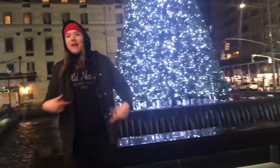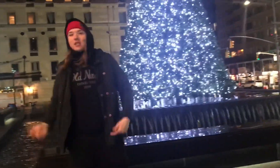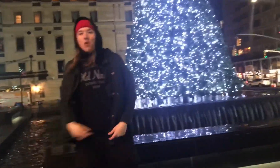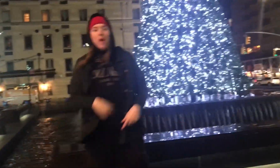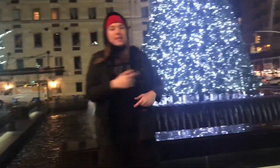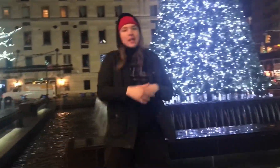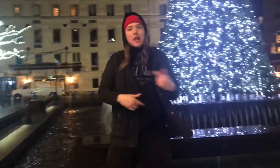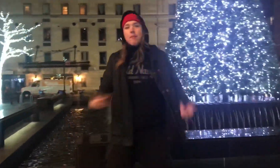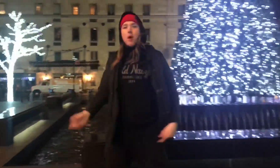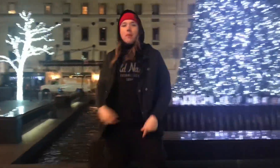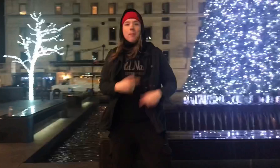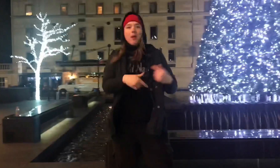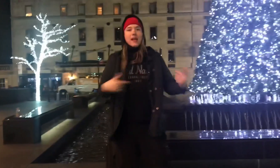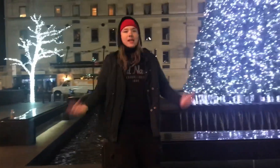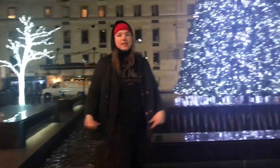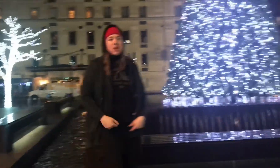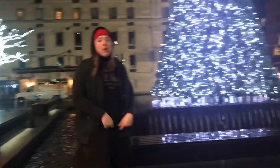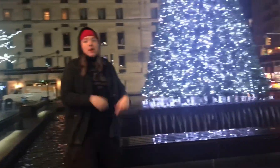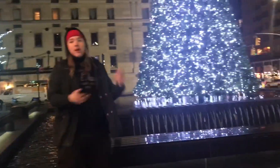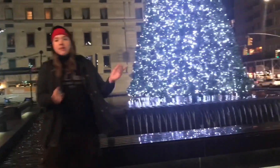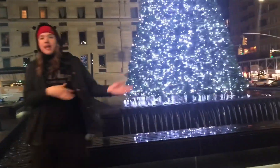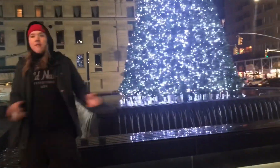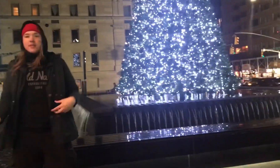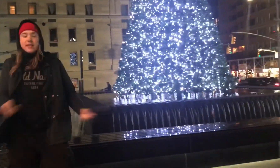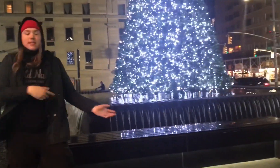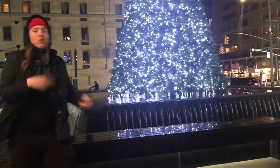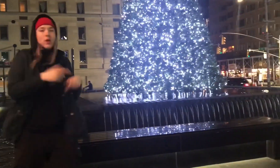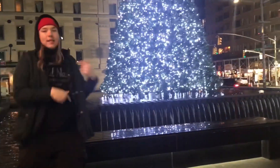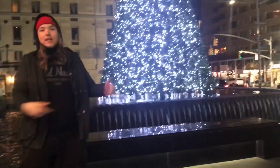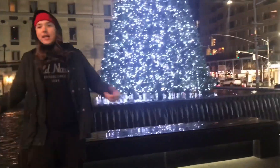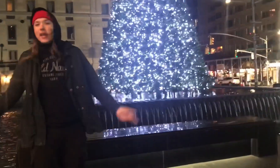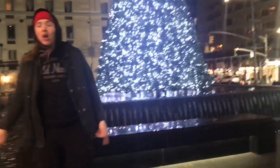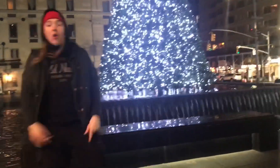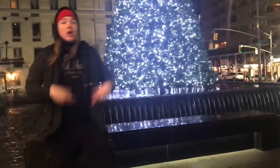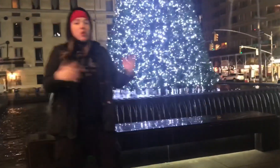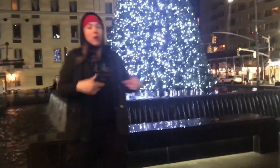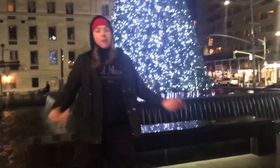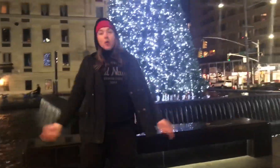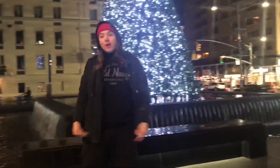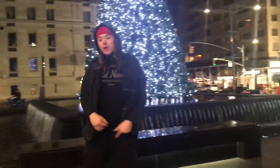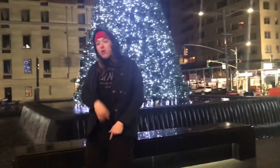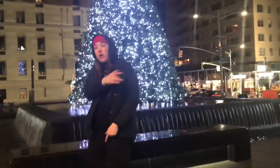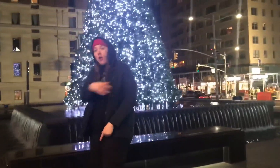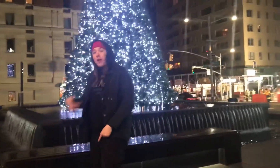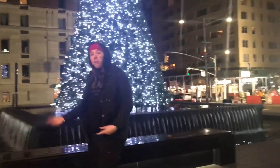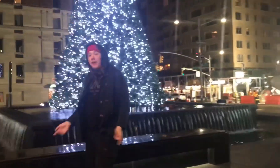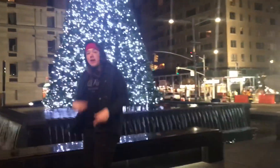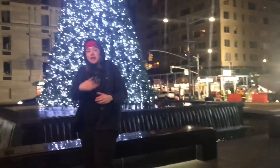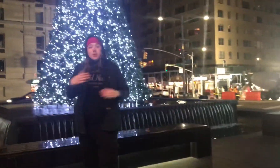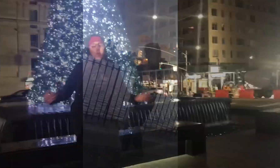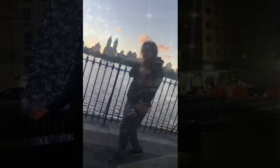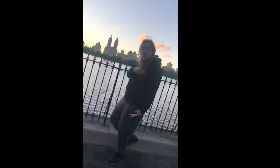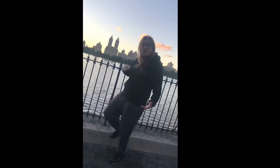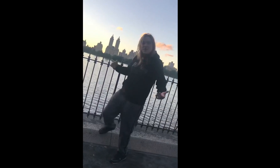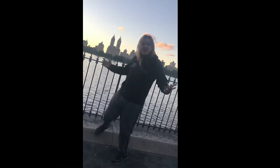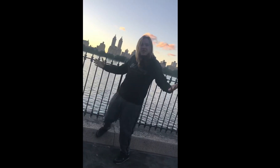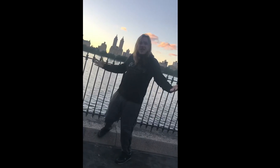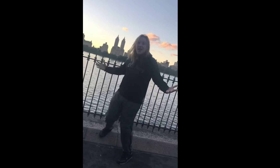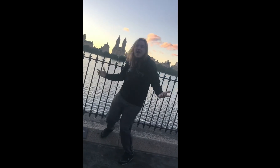Spyro, be a young maestro, float it down, nitro. Ride us out of limbo, be the party at a disco, go to San Francisco. You can dodge a lingo, you can be a